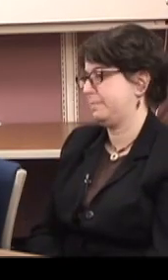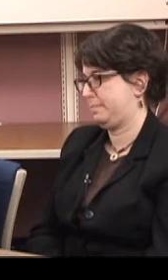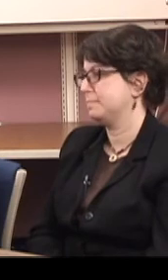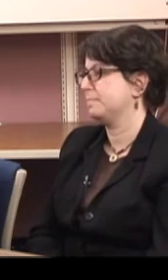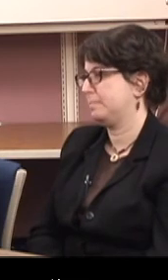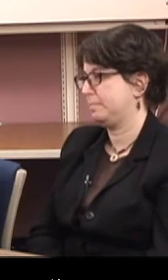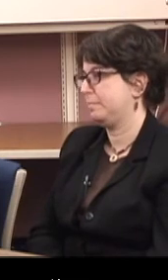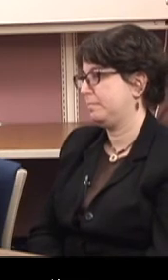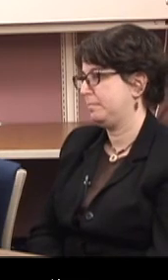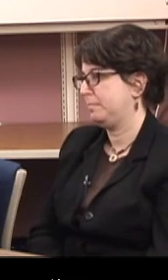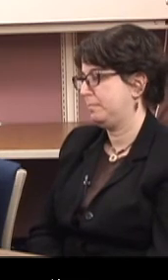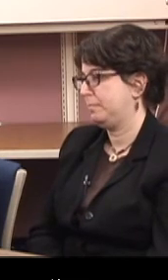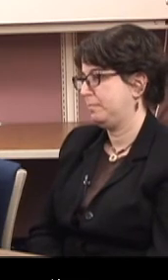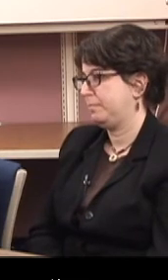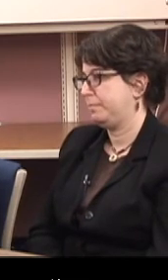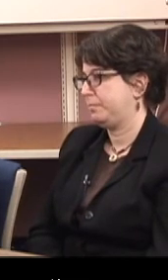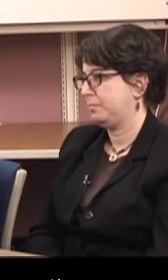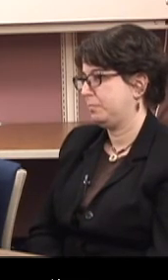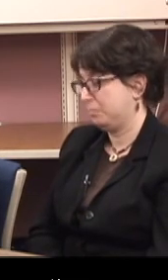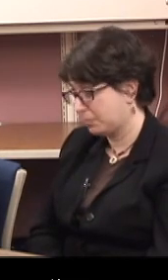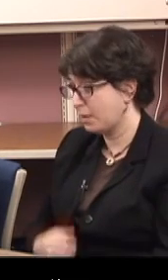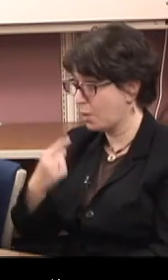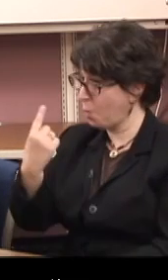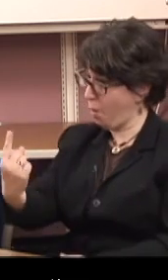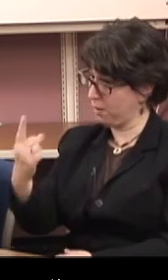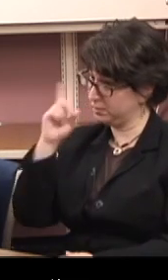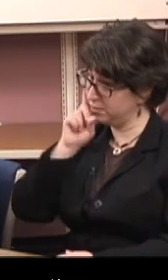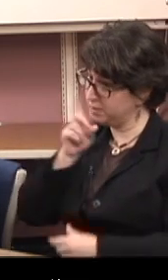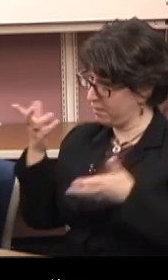Yes. Do you think you may have any other disabilities?